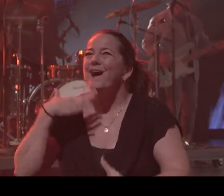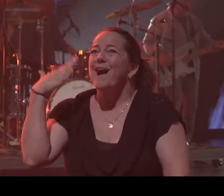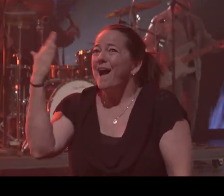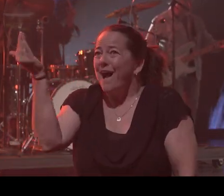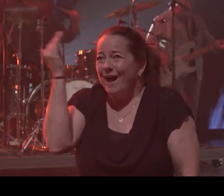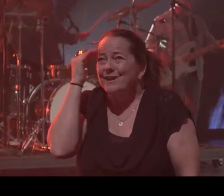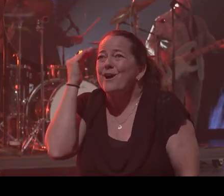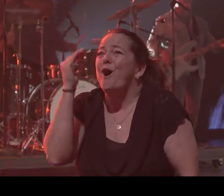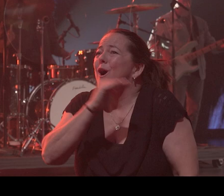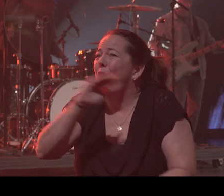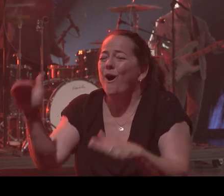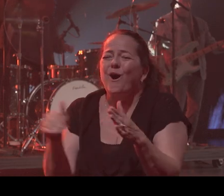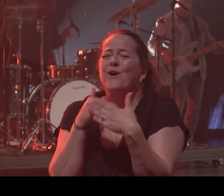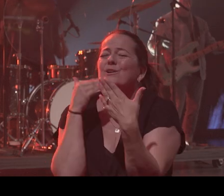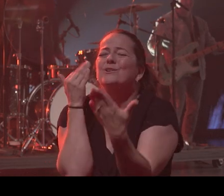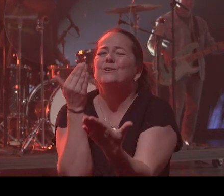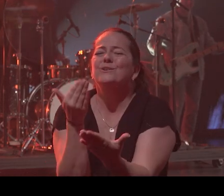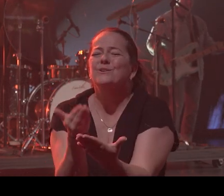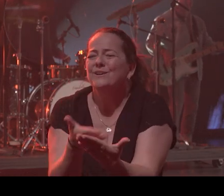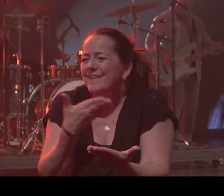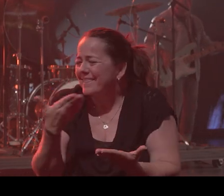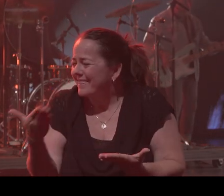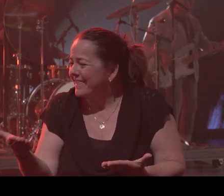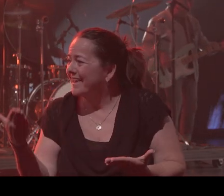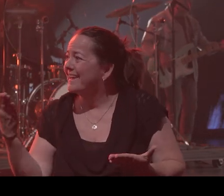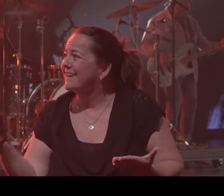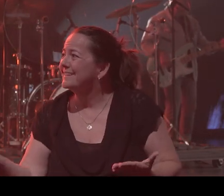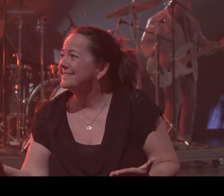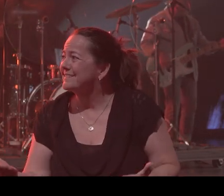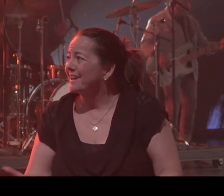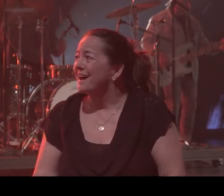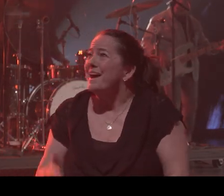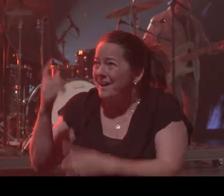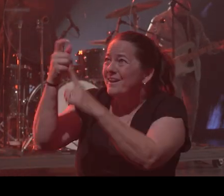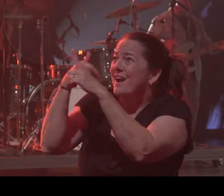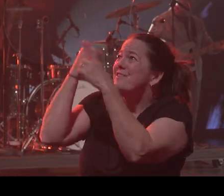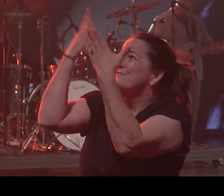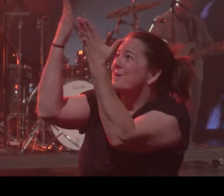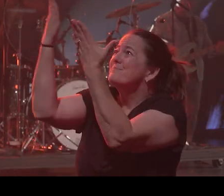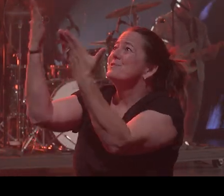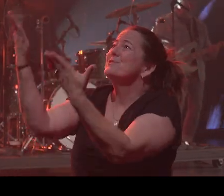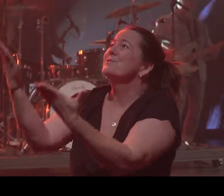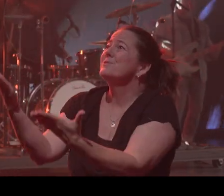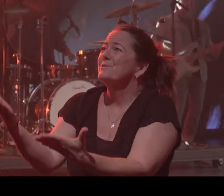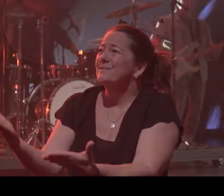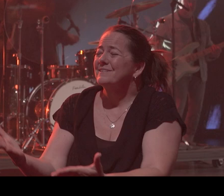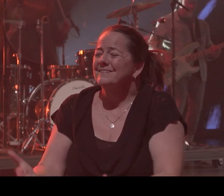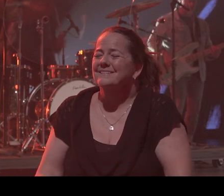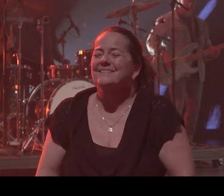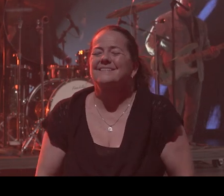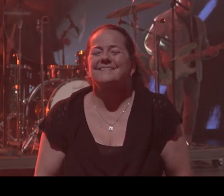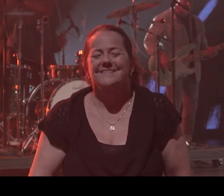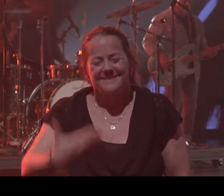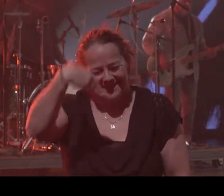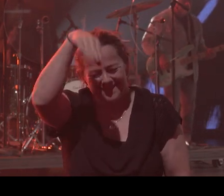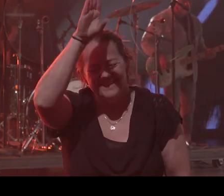that all good things, they come from you, God. Yes, they do.